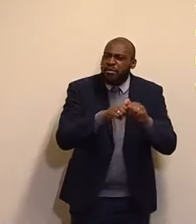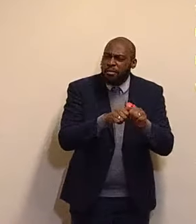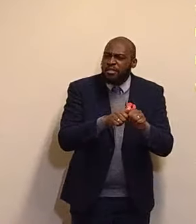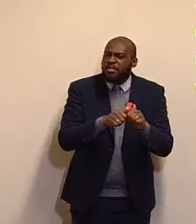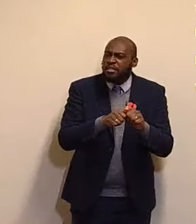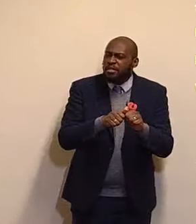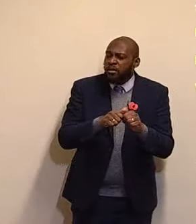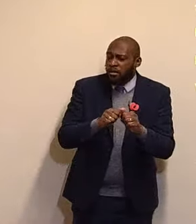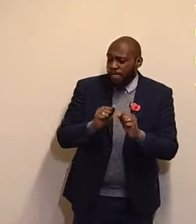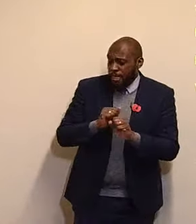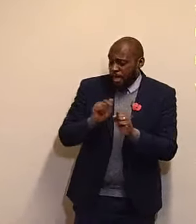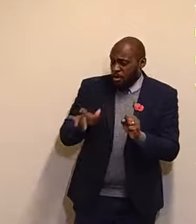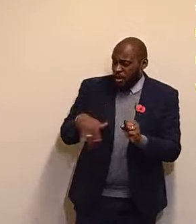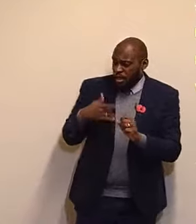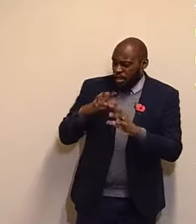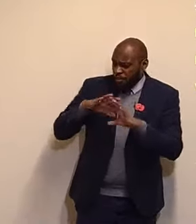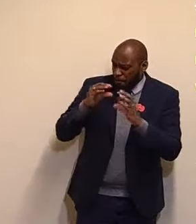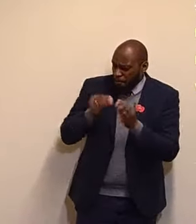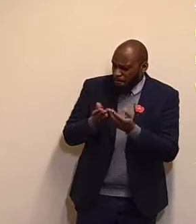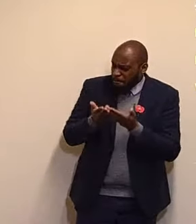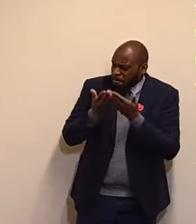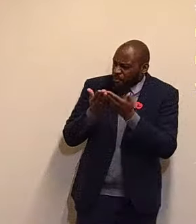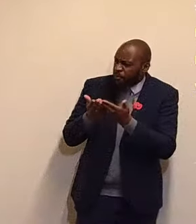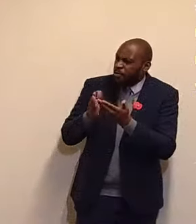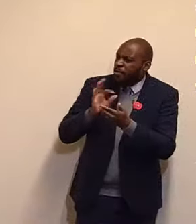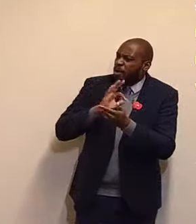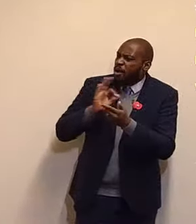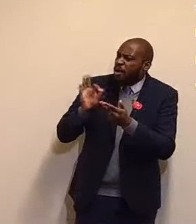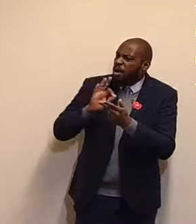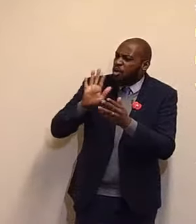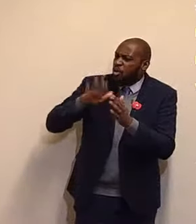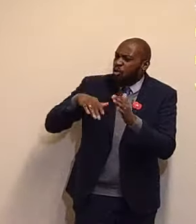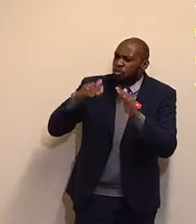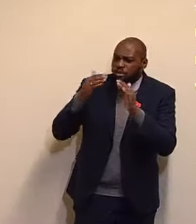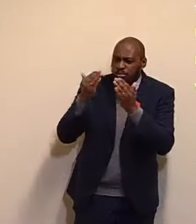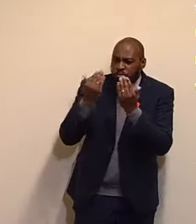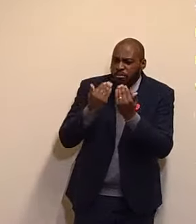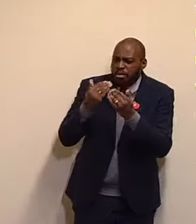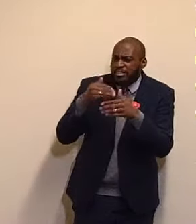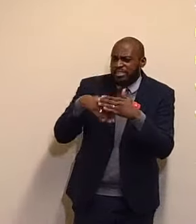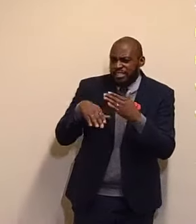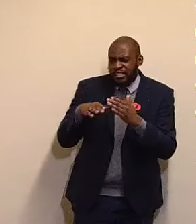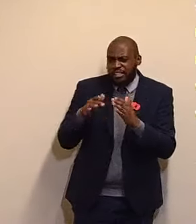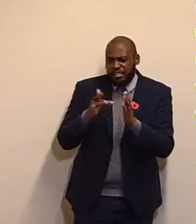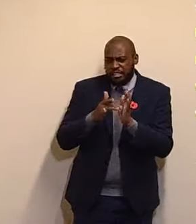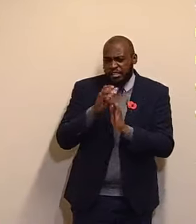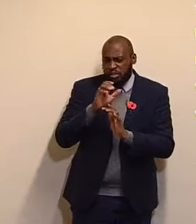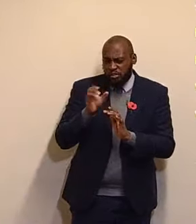as we ask these blessings in the name of our Savior, the Lord Jesus Christ. Amen.